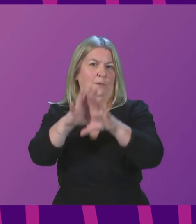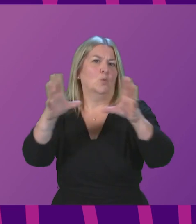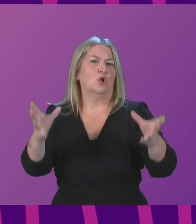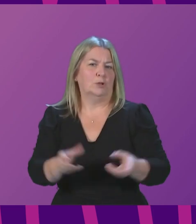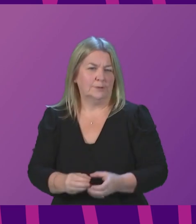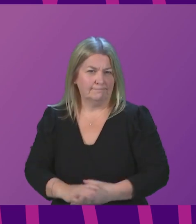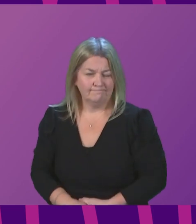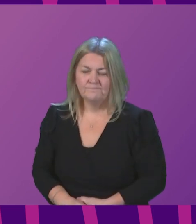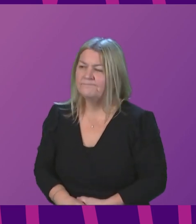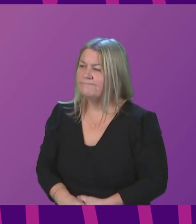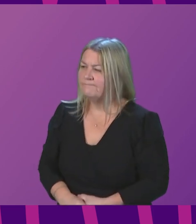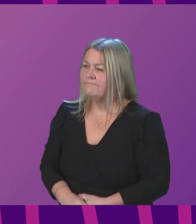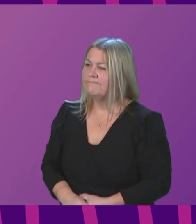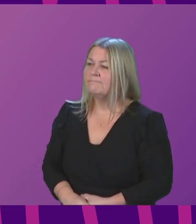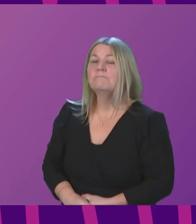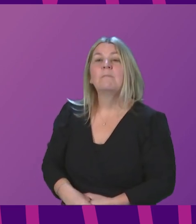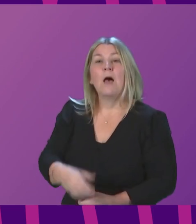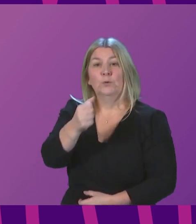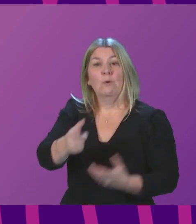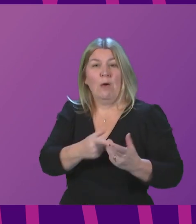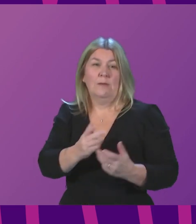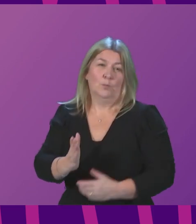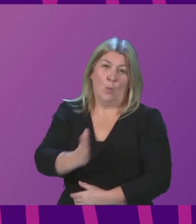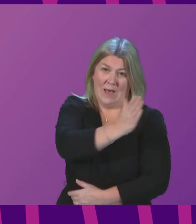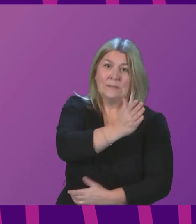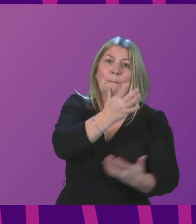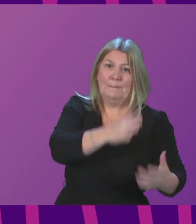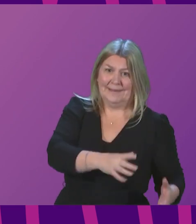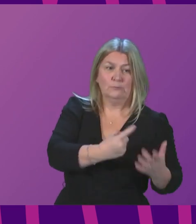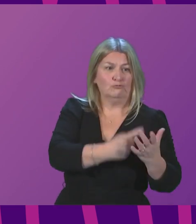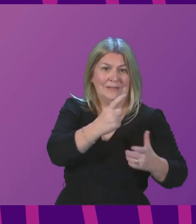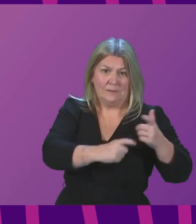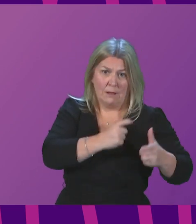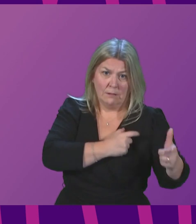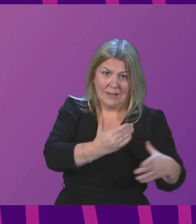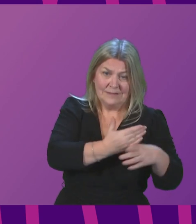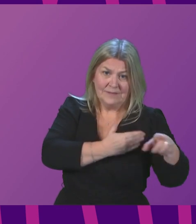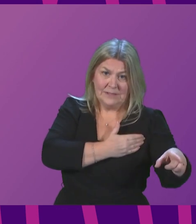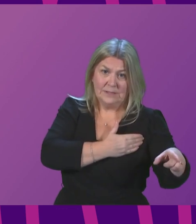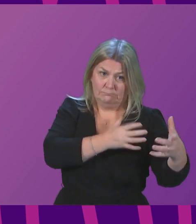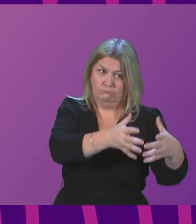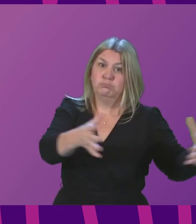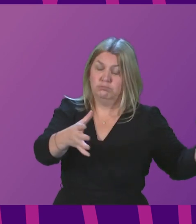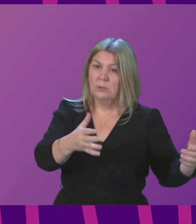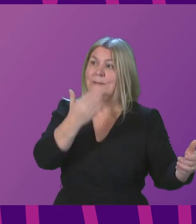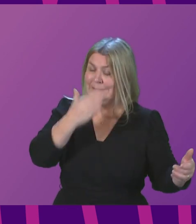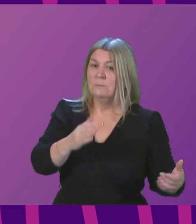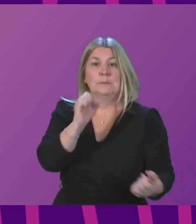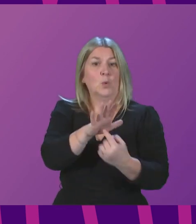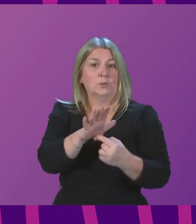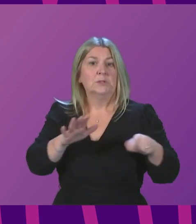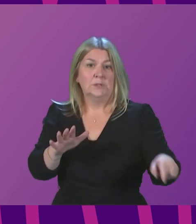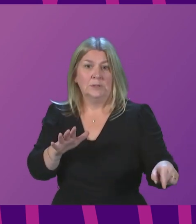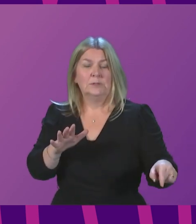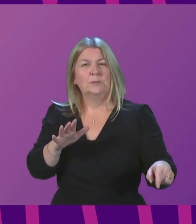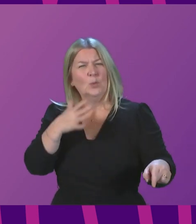upon local authorities, including Moira and Inverclyde, and their recycling activities, which now makes it even more important that we need to try